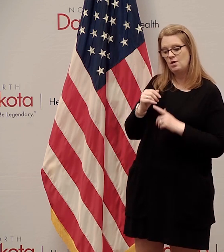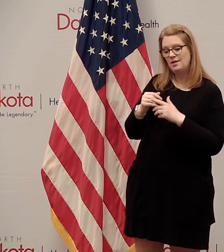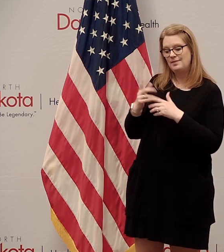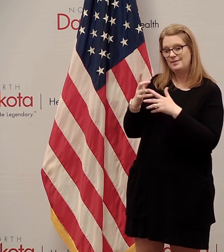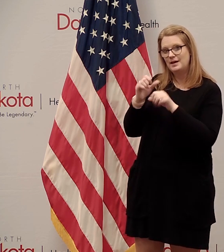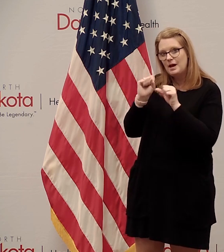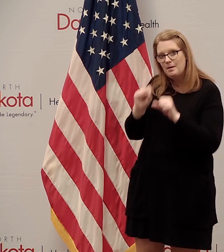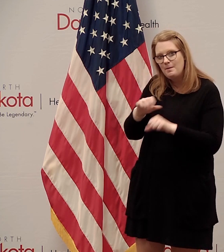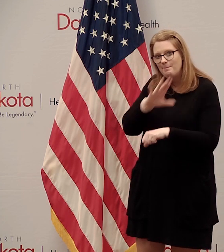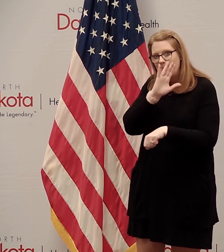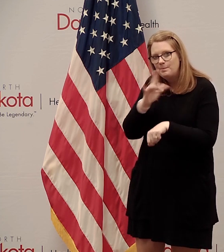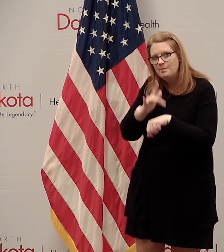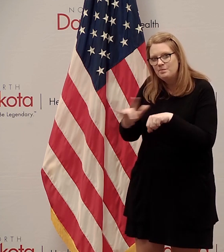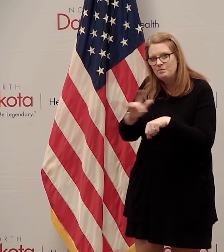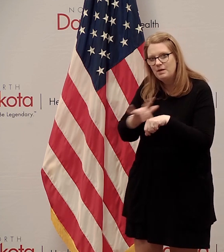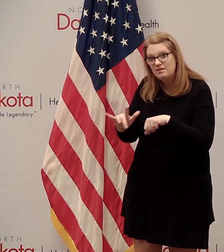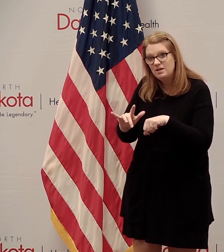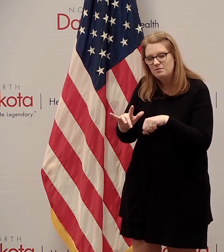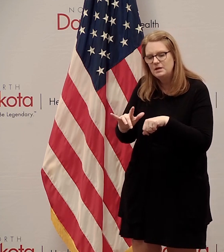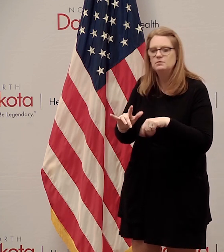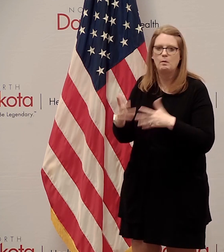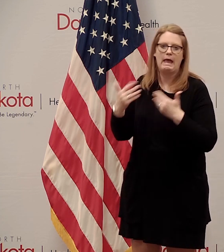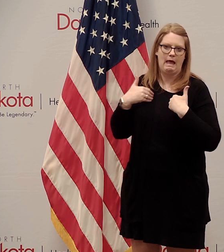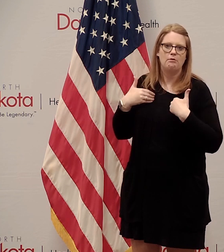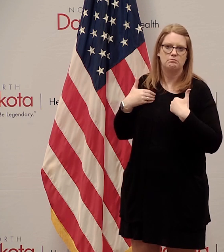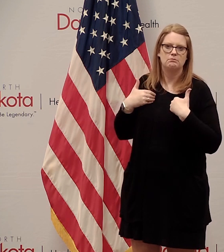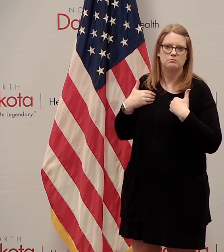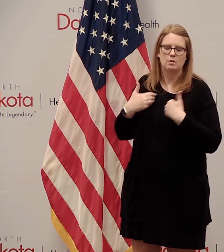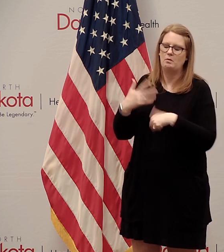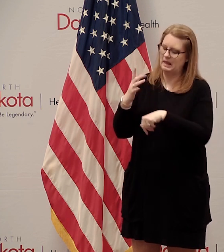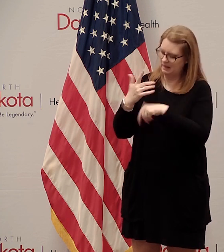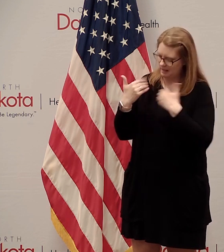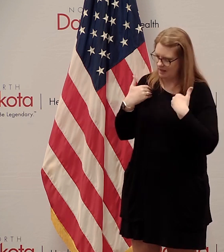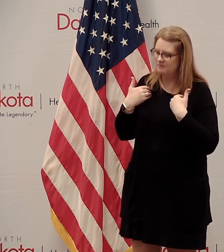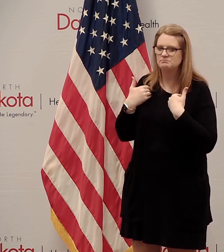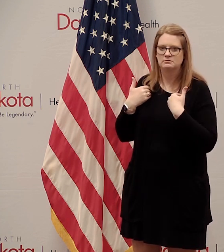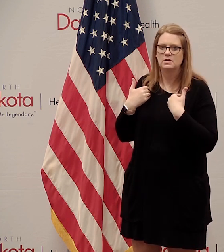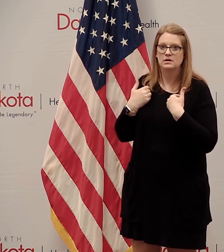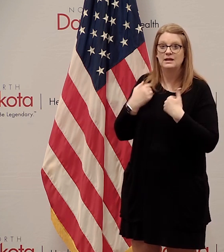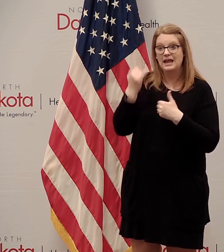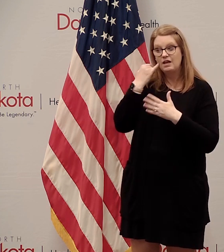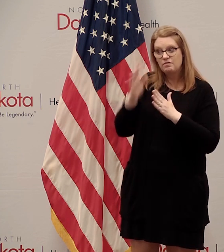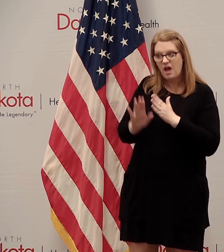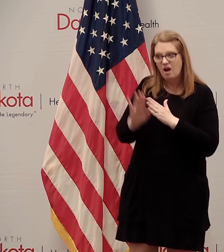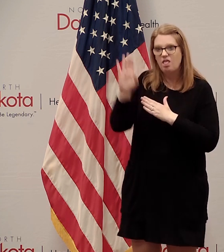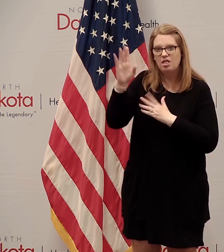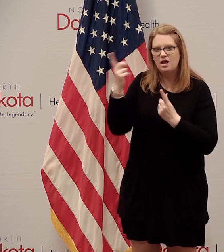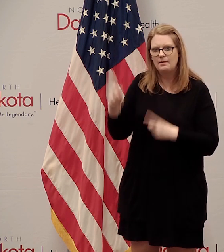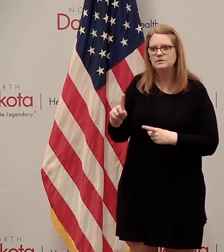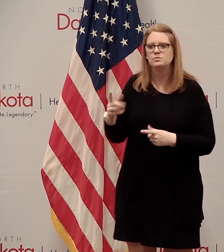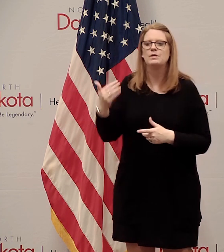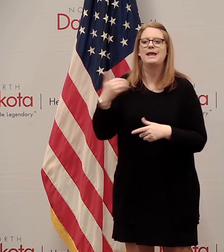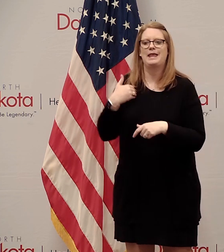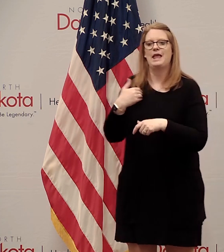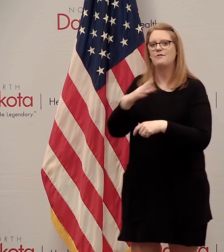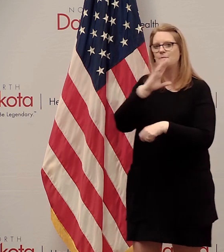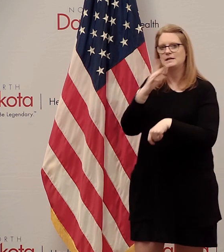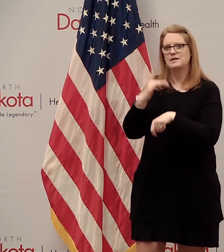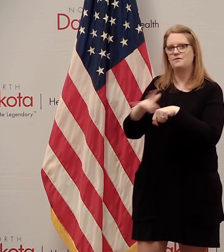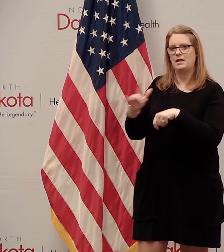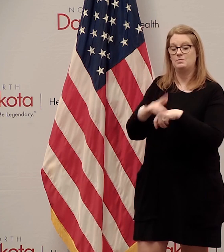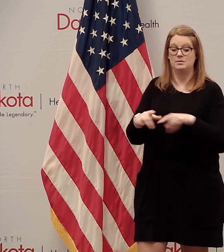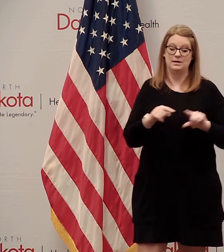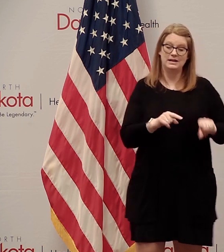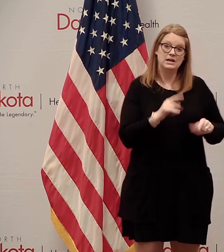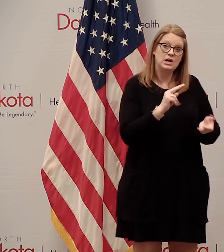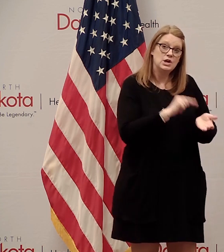we have plenty of capacity and and we're ready for whatever surge comes but given that our nursing